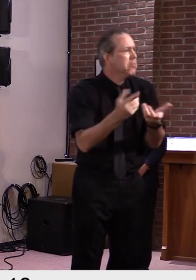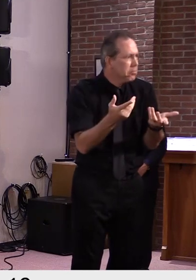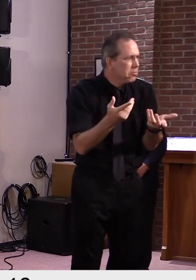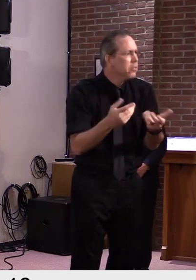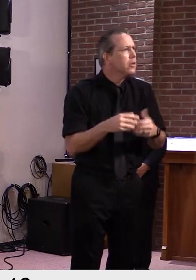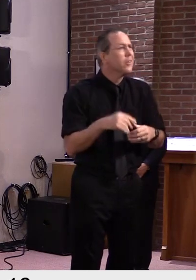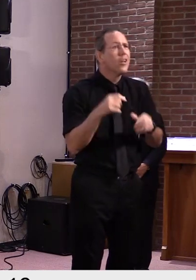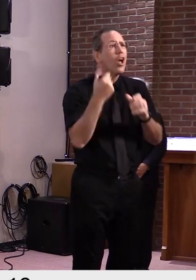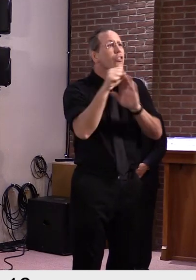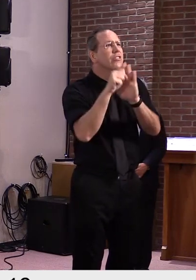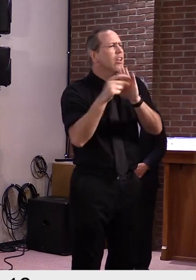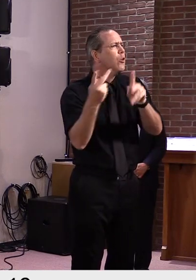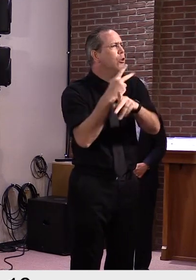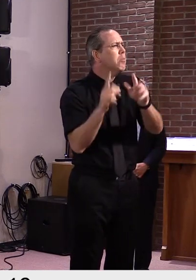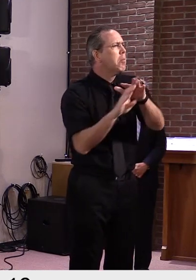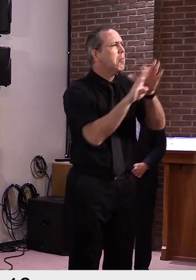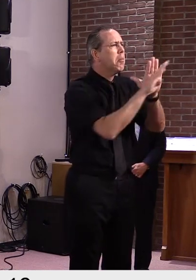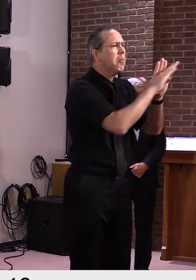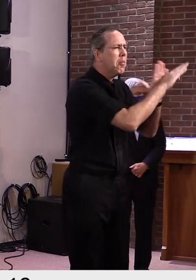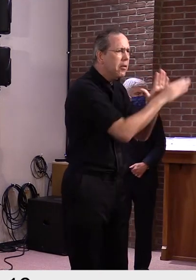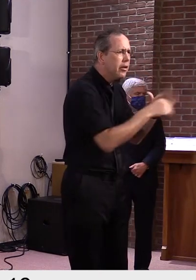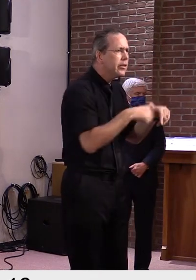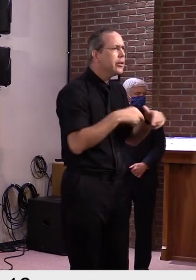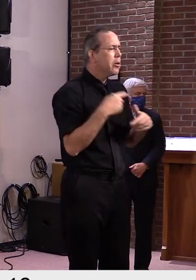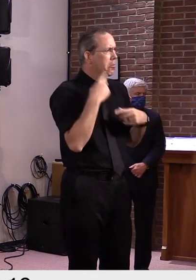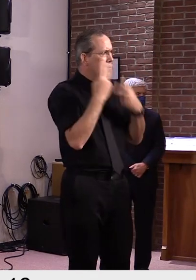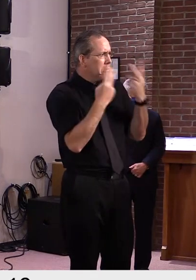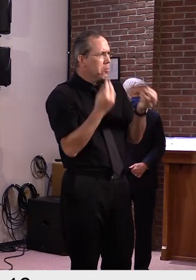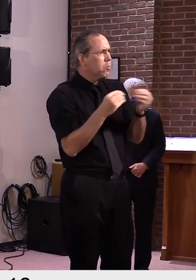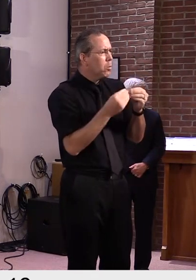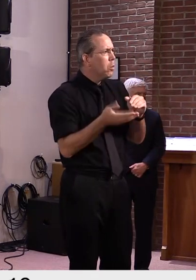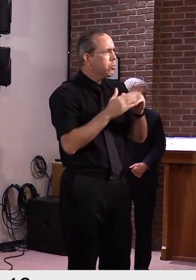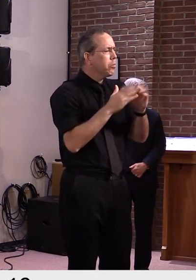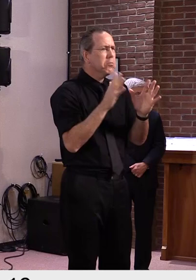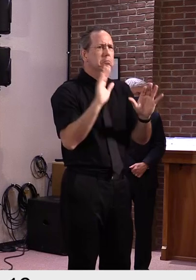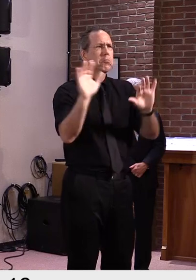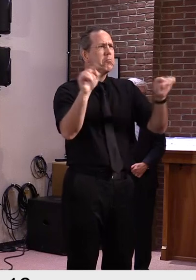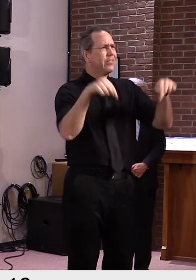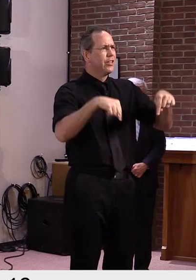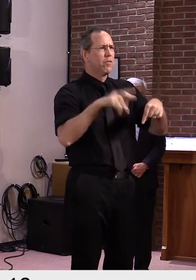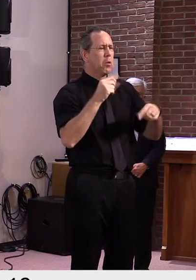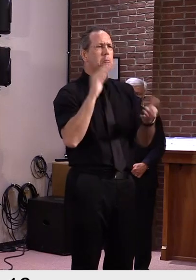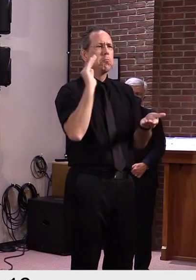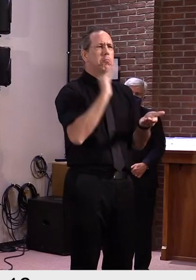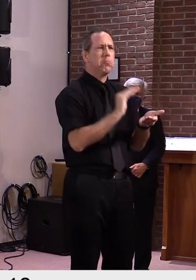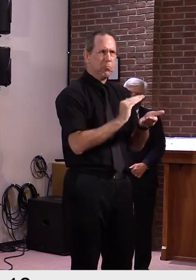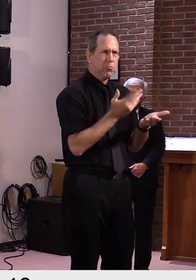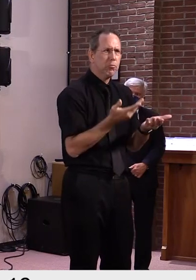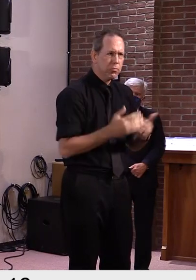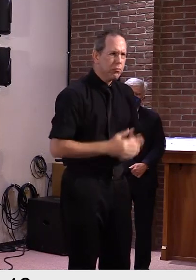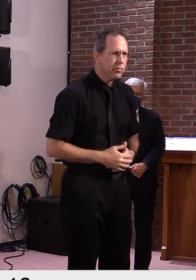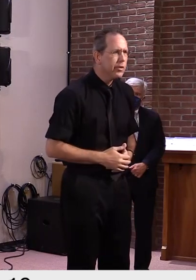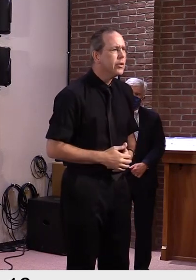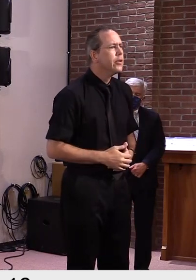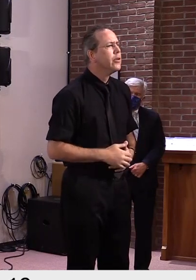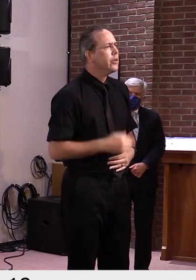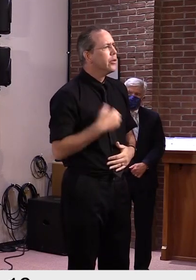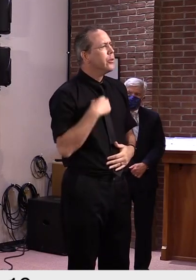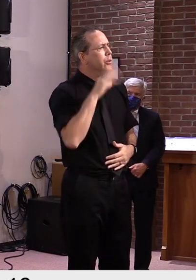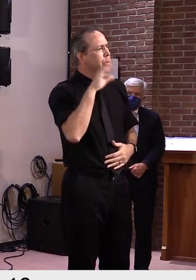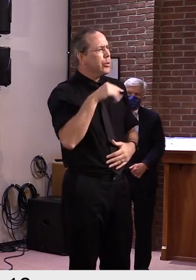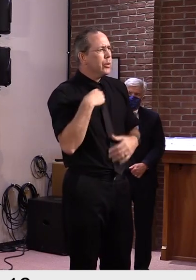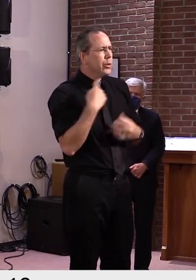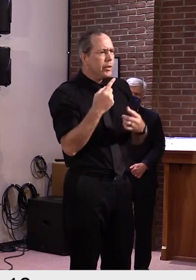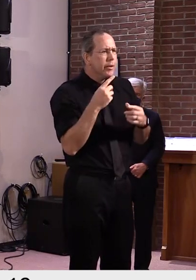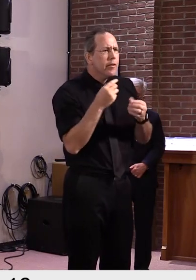move forward. It's important to note that we've still had clusters and outbreaks but